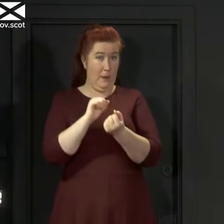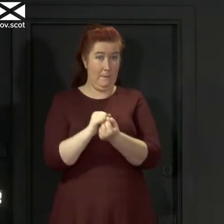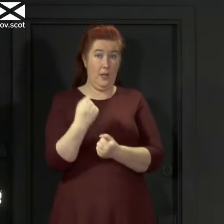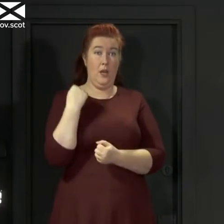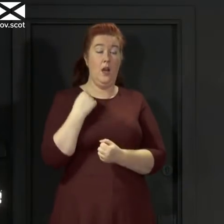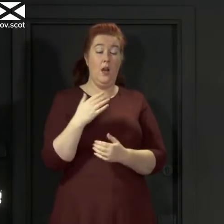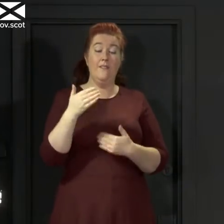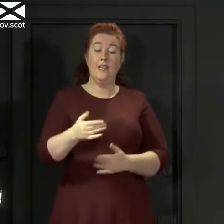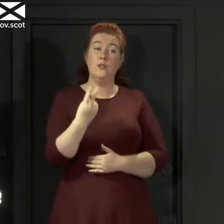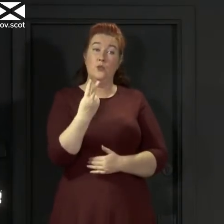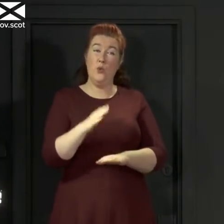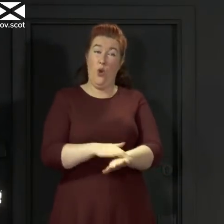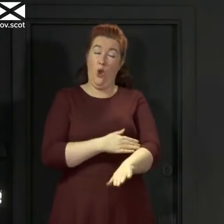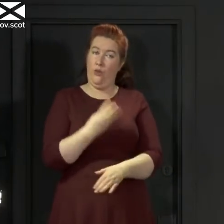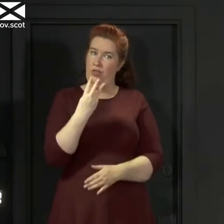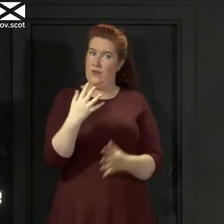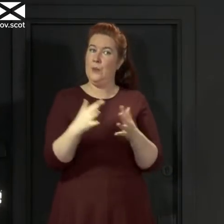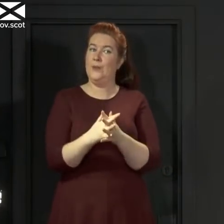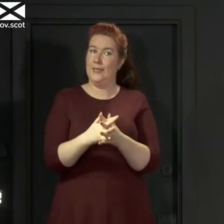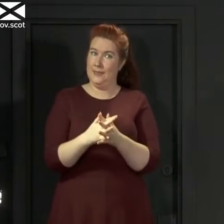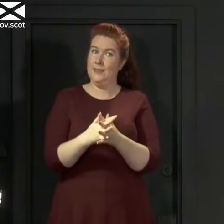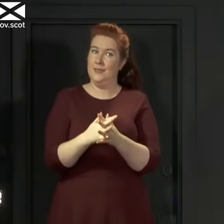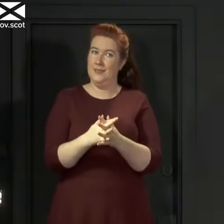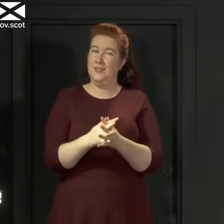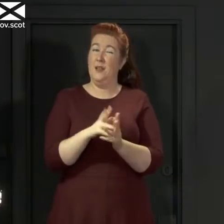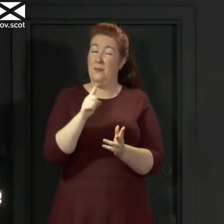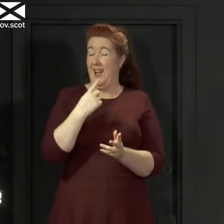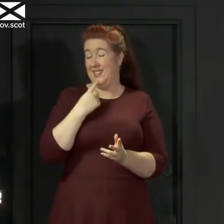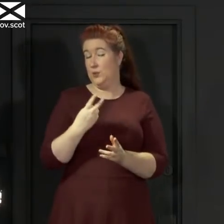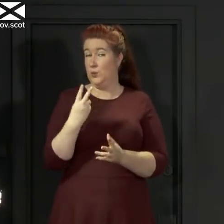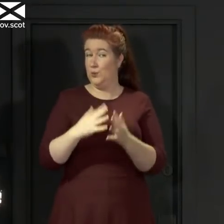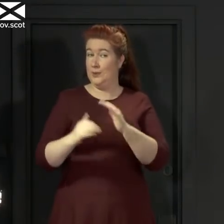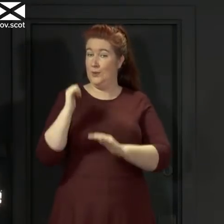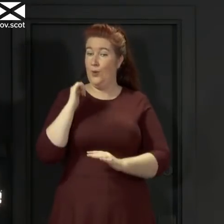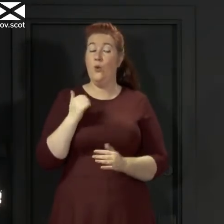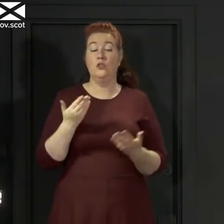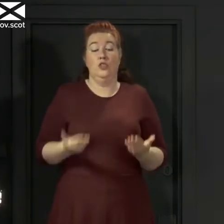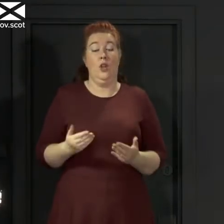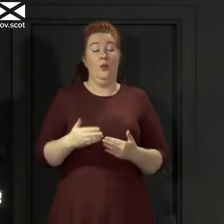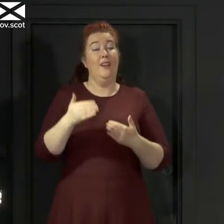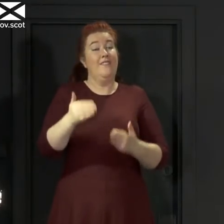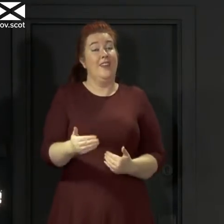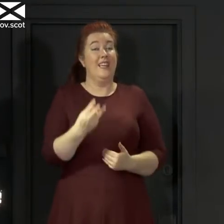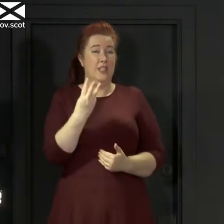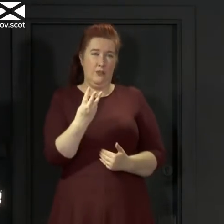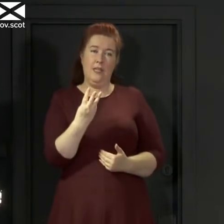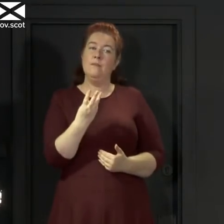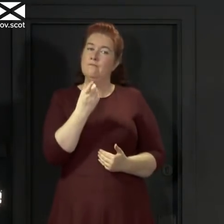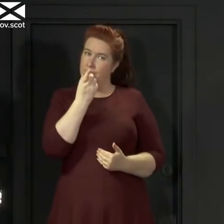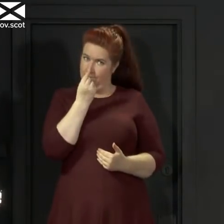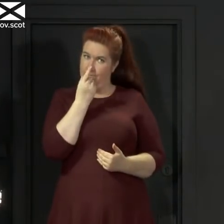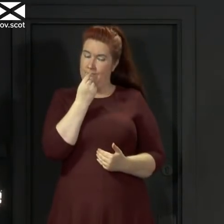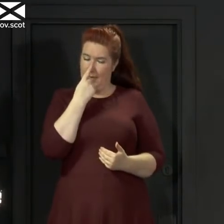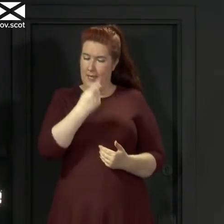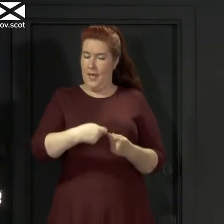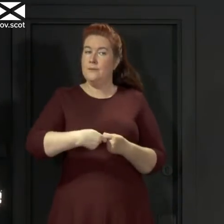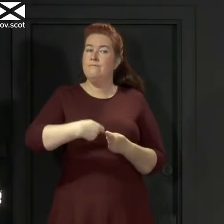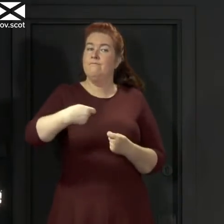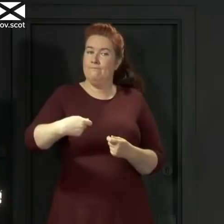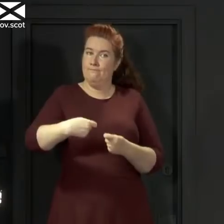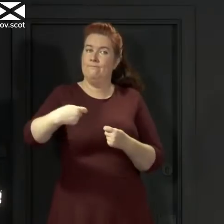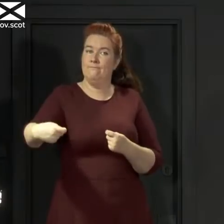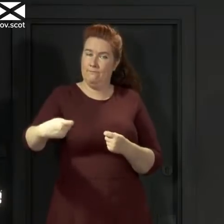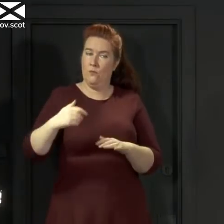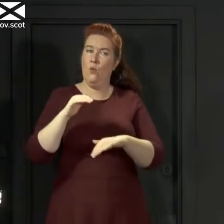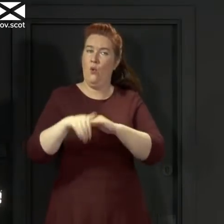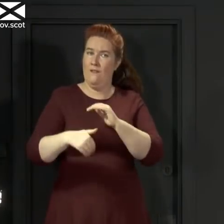exactly three weeks. But as I indicated two weeks ago, this current phase, phase three, is likely to last considerably longer than